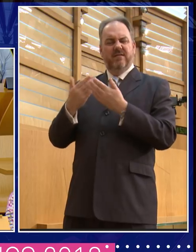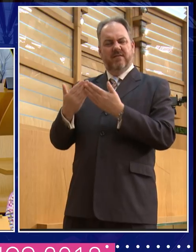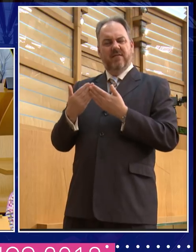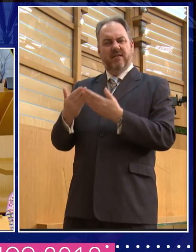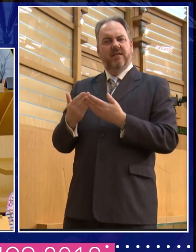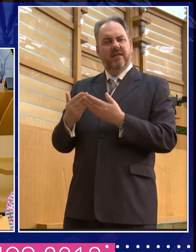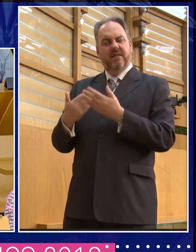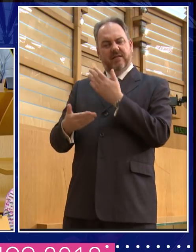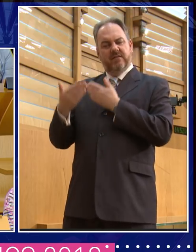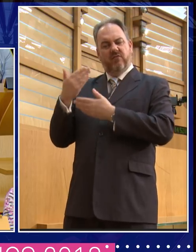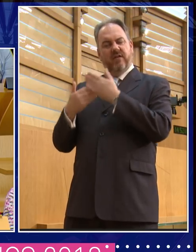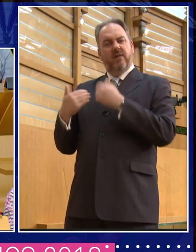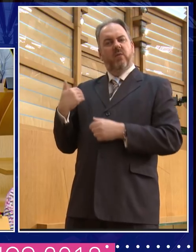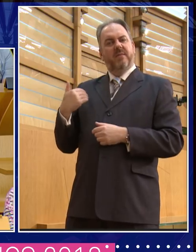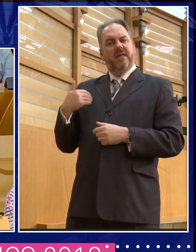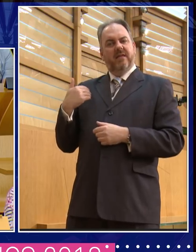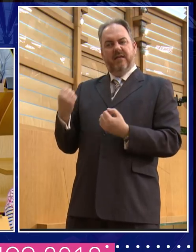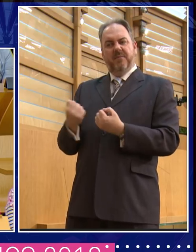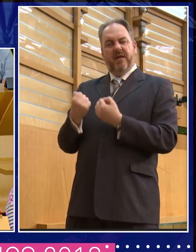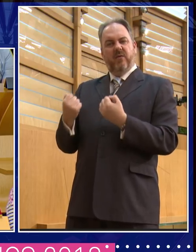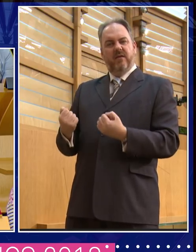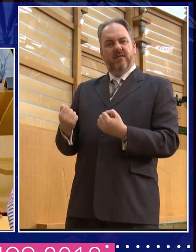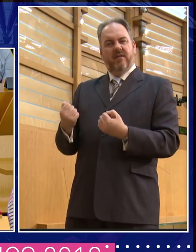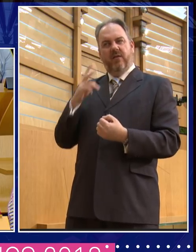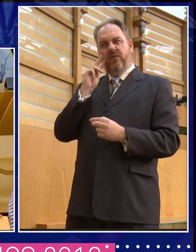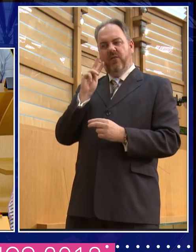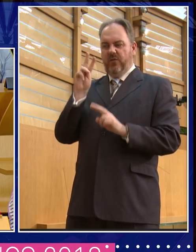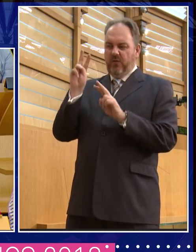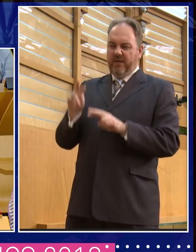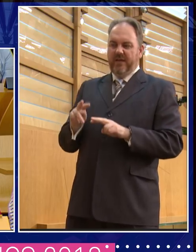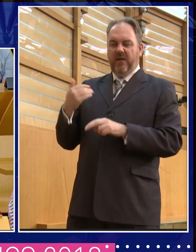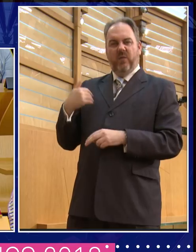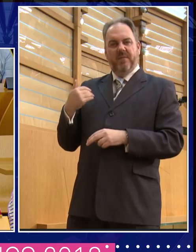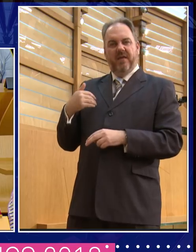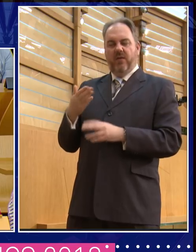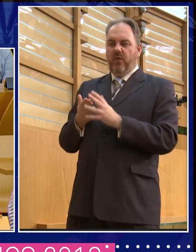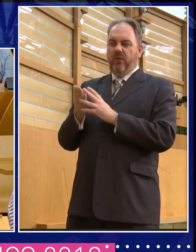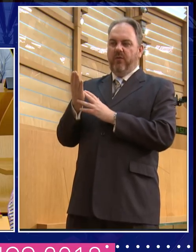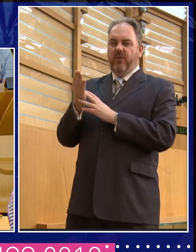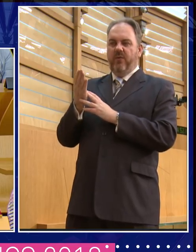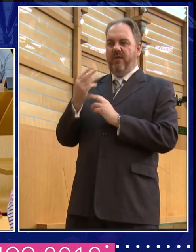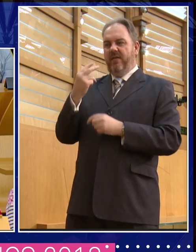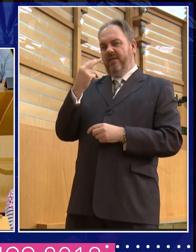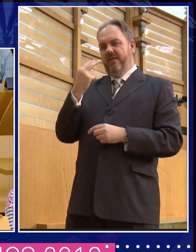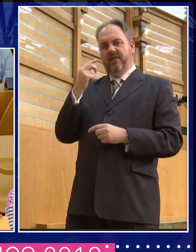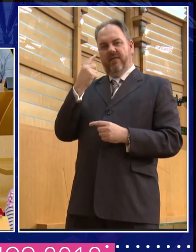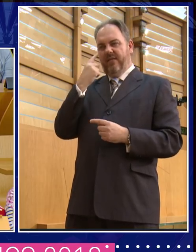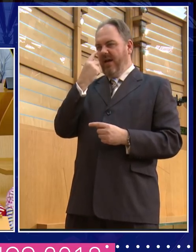that somehow looking at, uh, women in the ancient world through, um, a kind of contemporary feminist lens